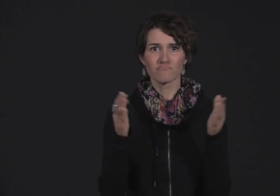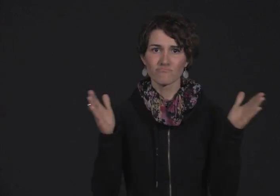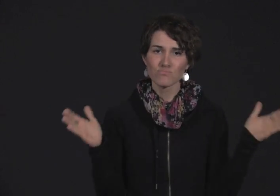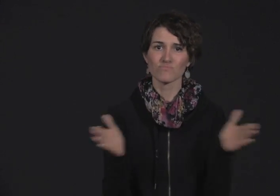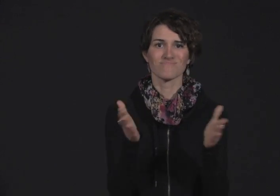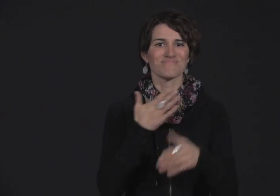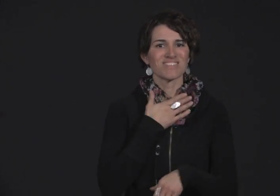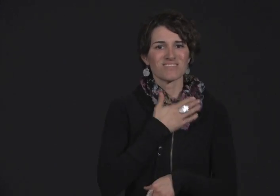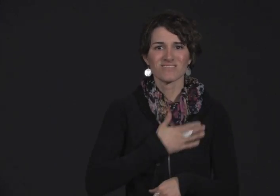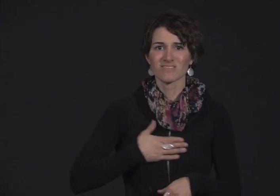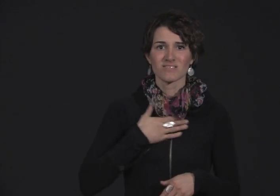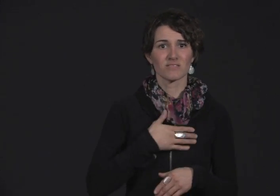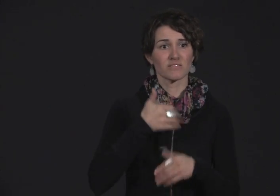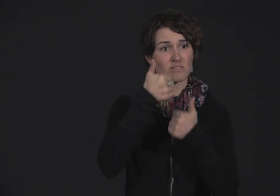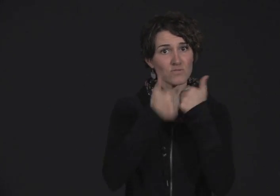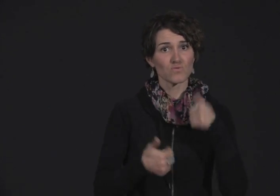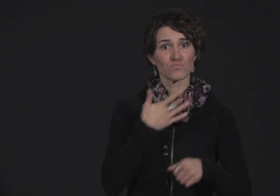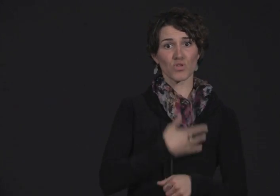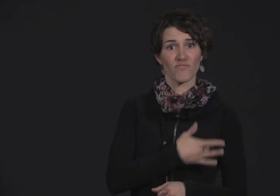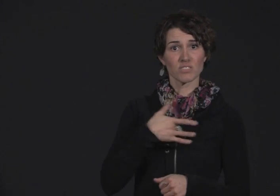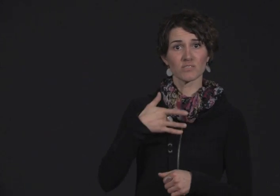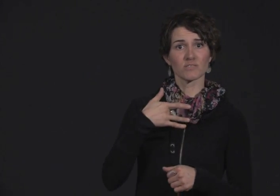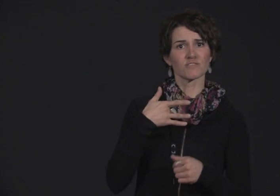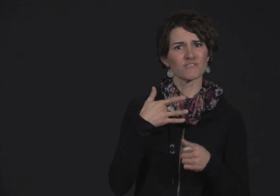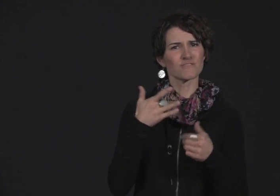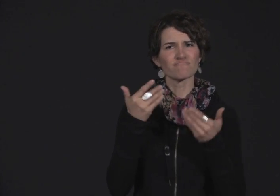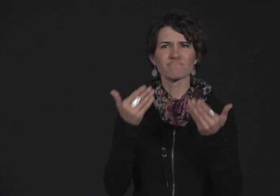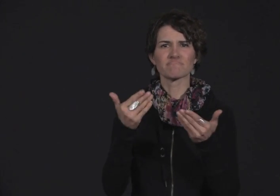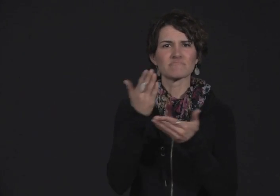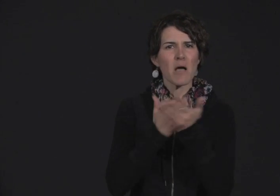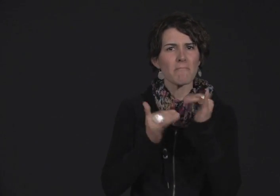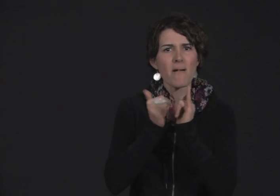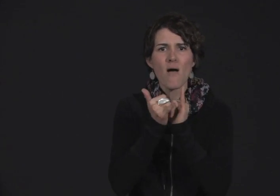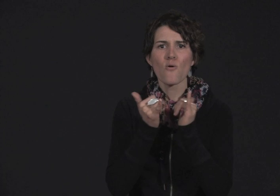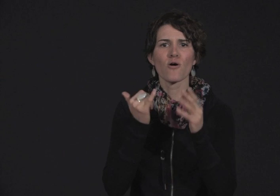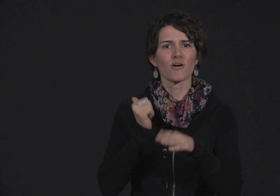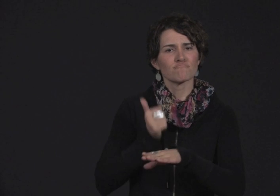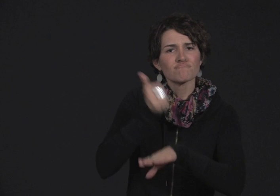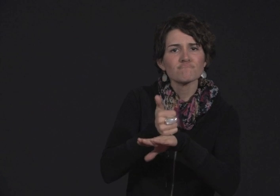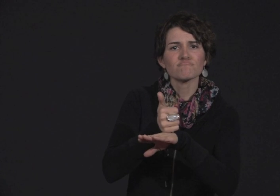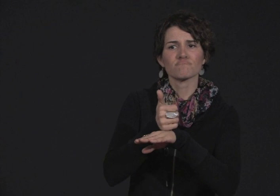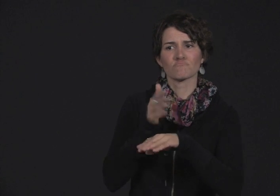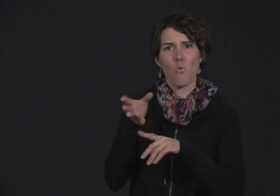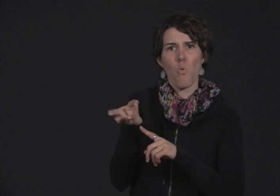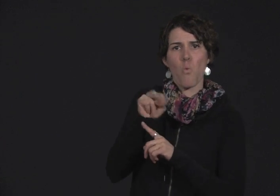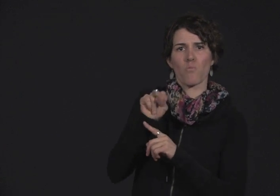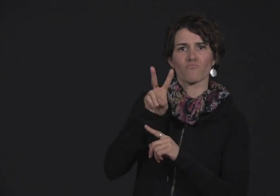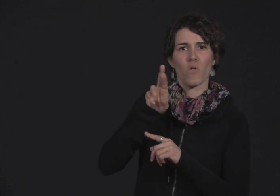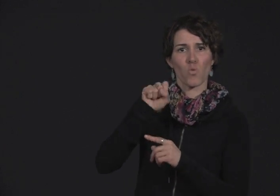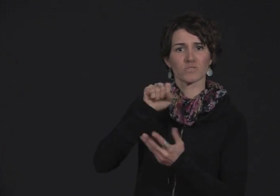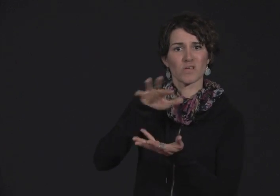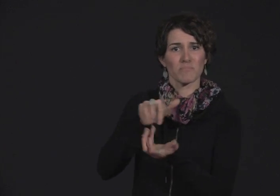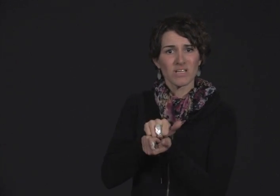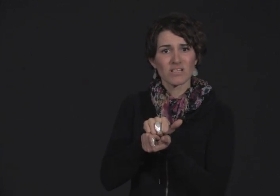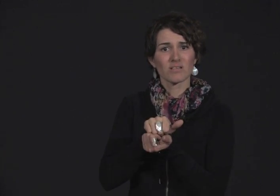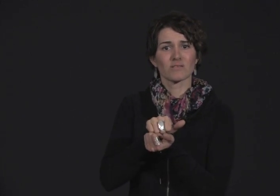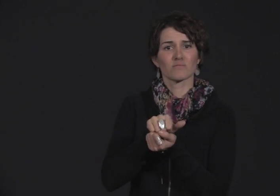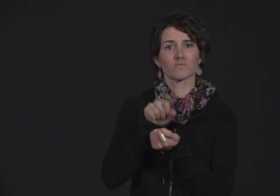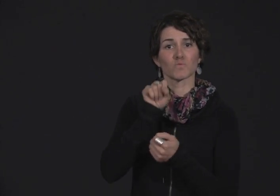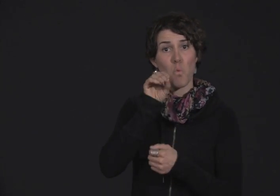think I really want to encourage all of us across Canada, provincially, to establish our own